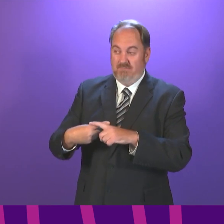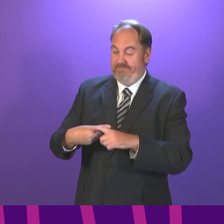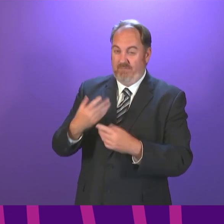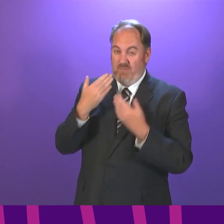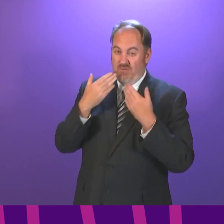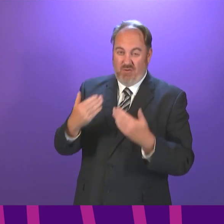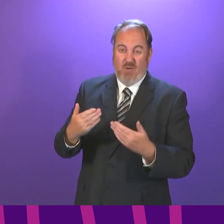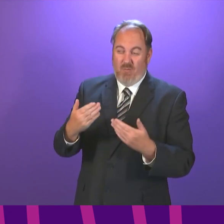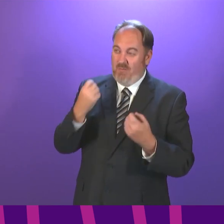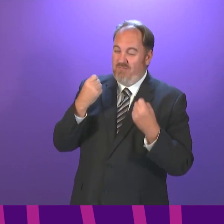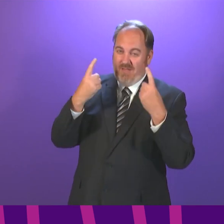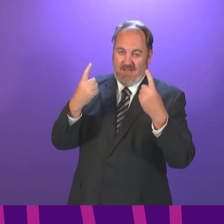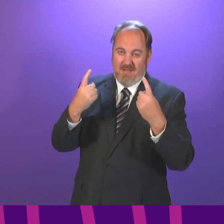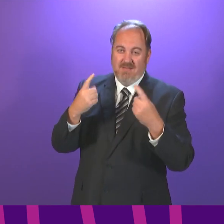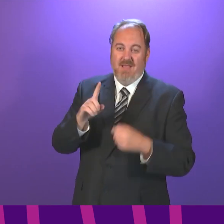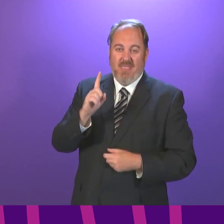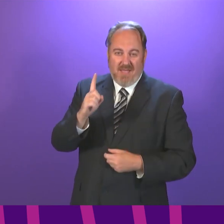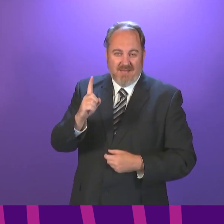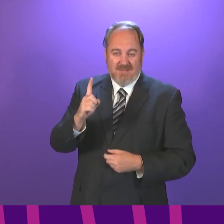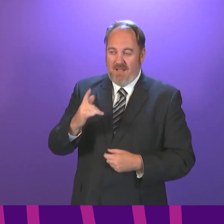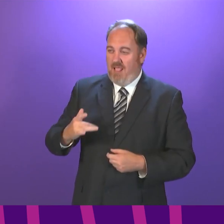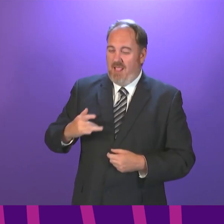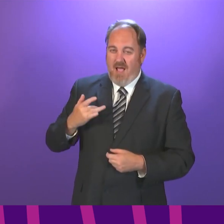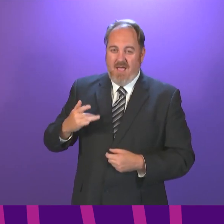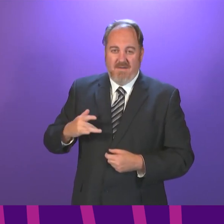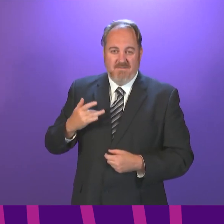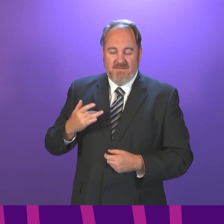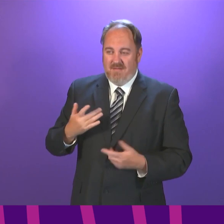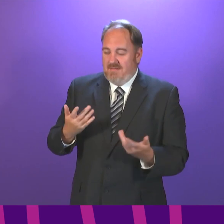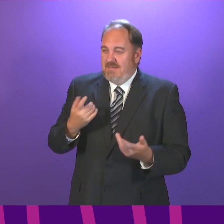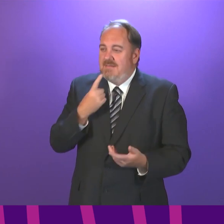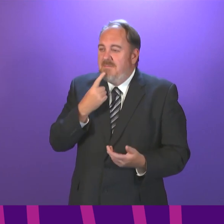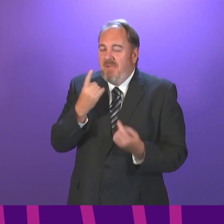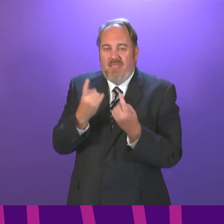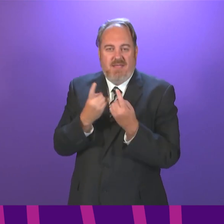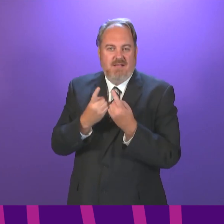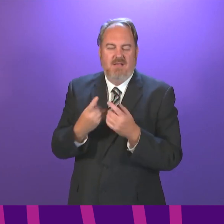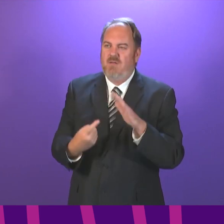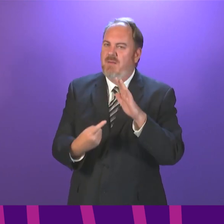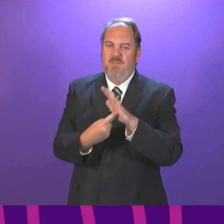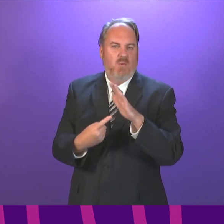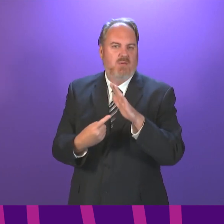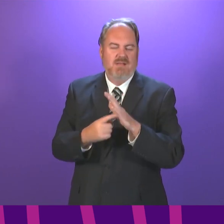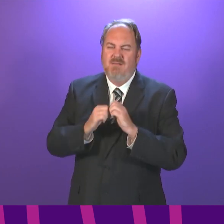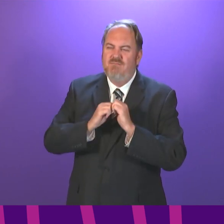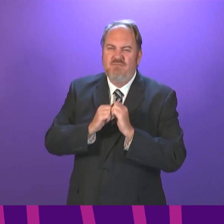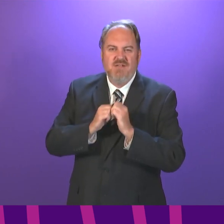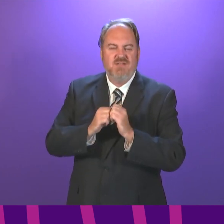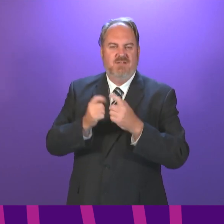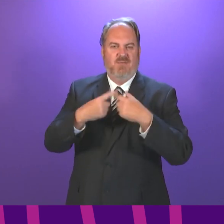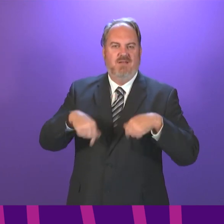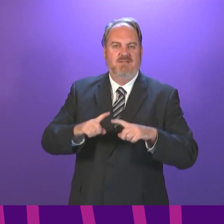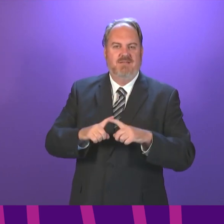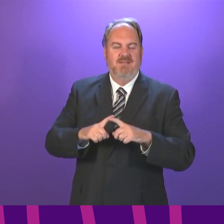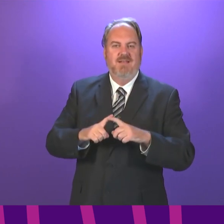precious some of the simplest things in life really are, and many of us, I suspect, will resolve not